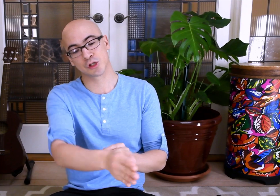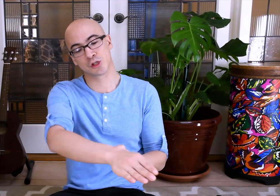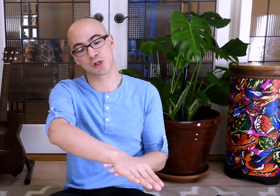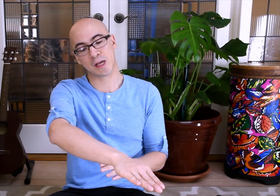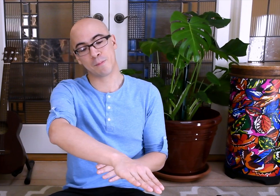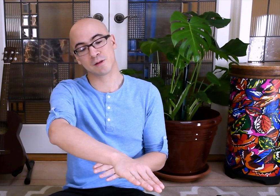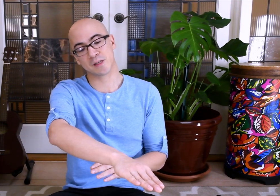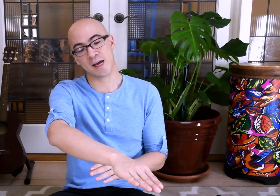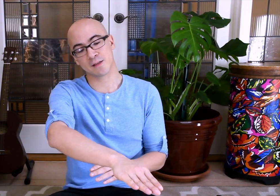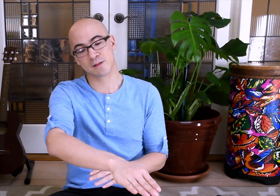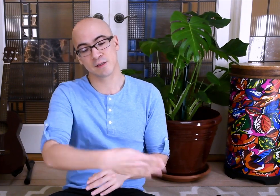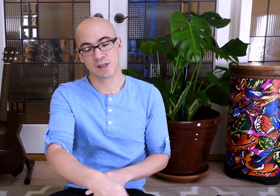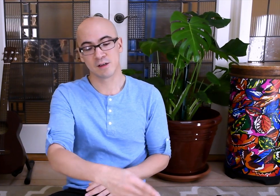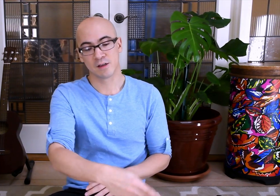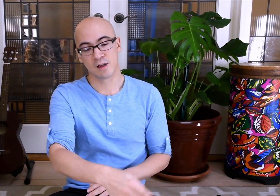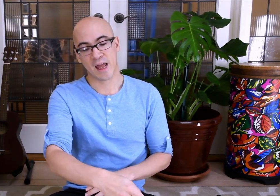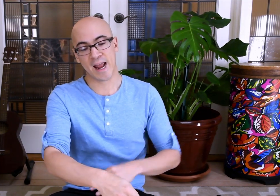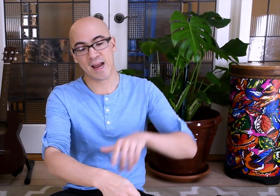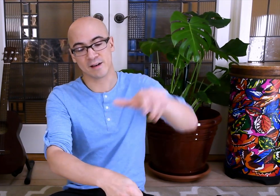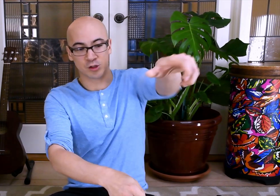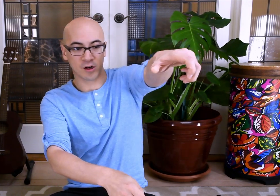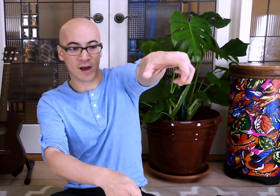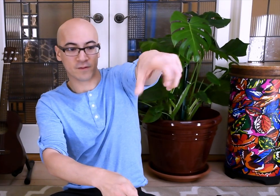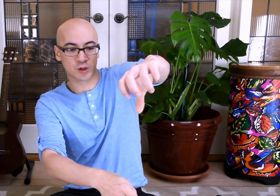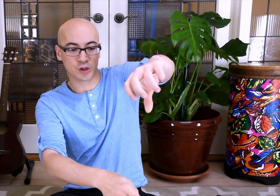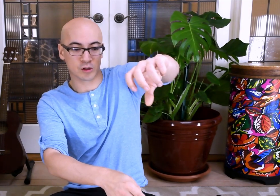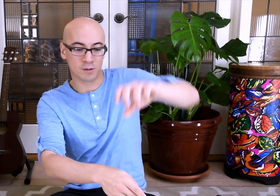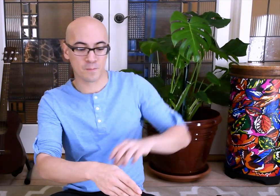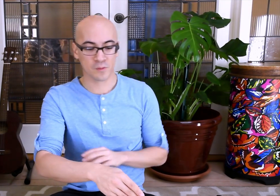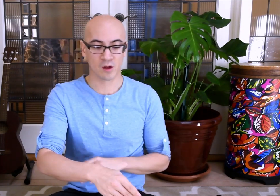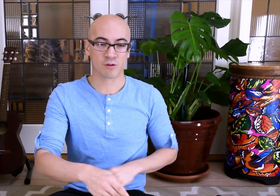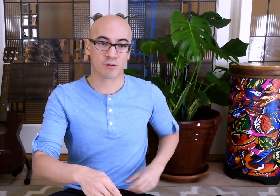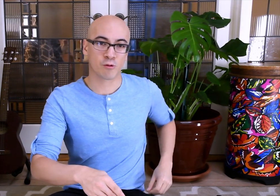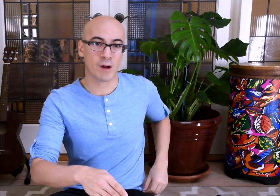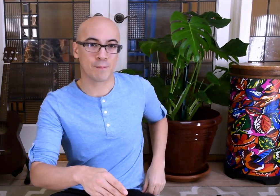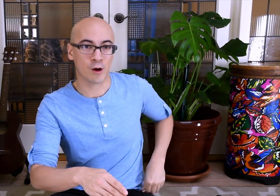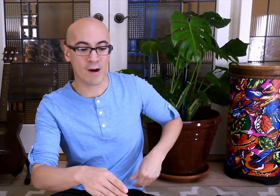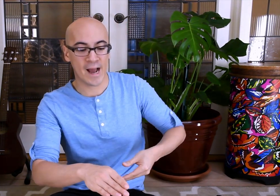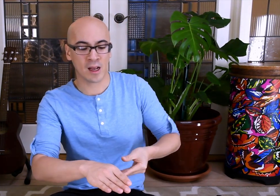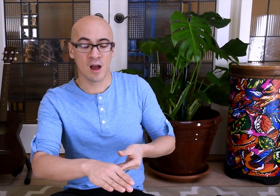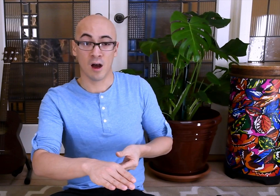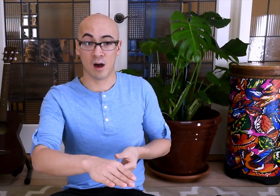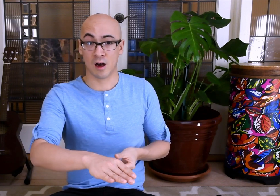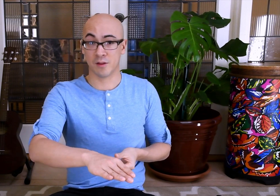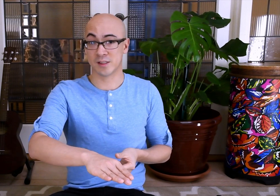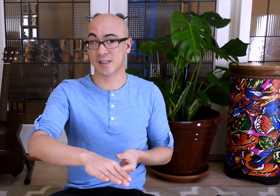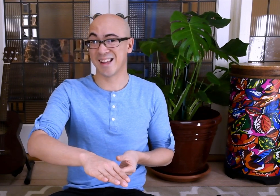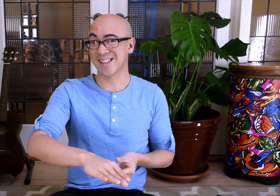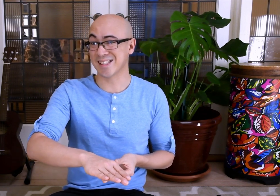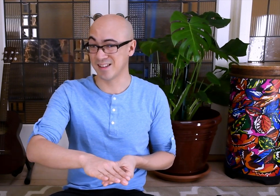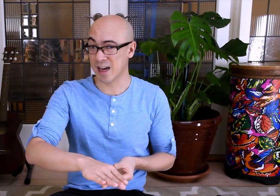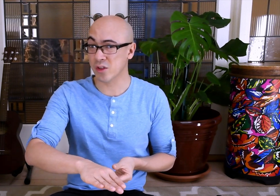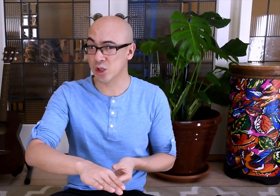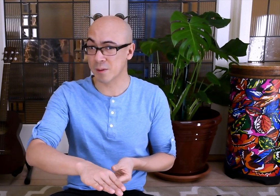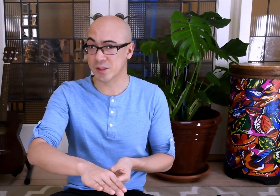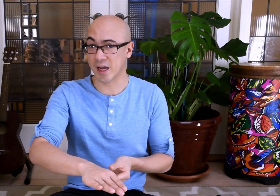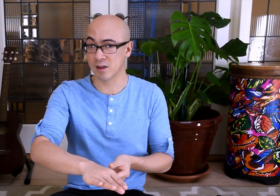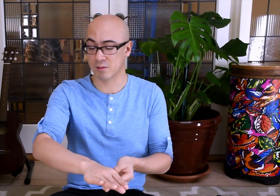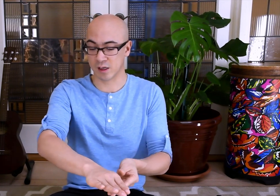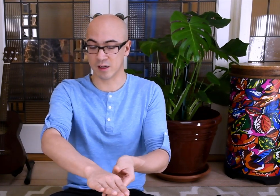Get both sides. And turn it off. Grab your rag on the side that's not the sharp side. We're going to